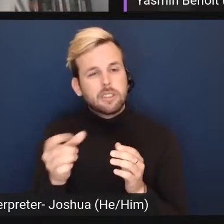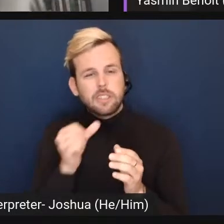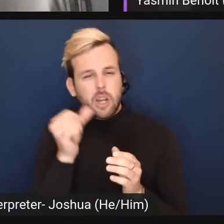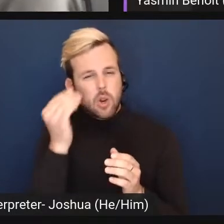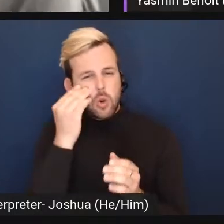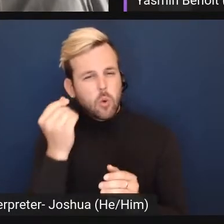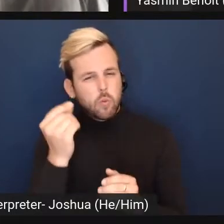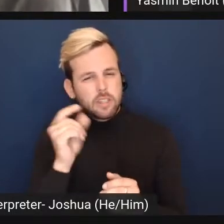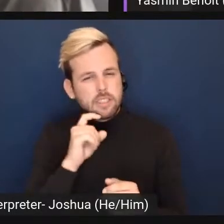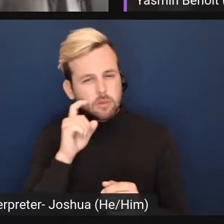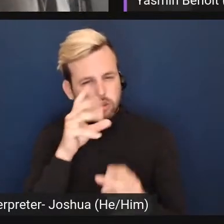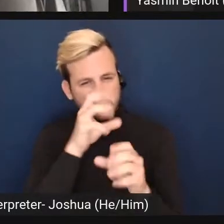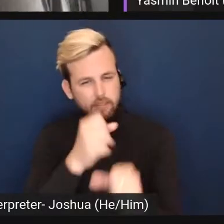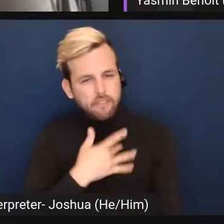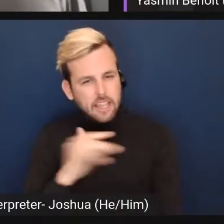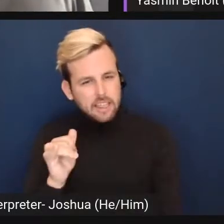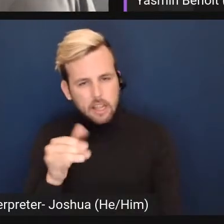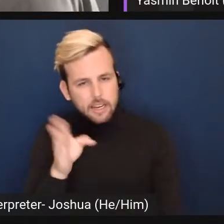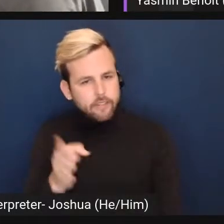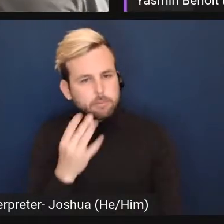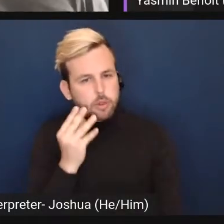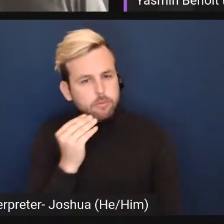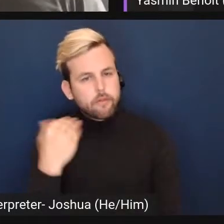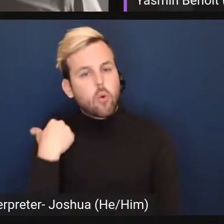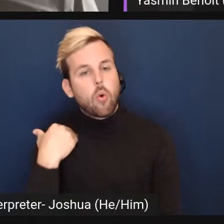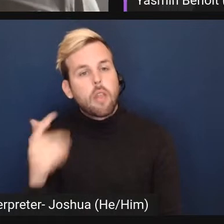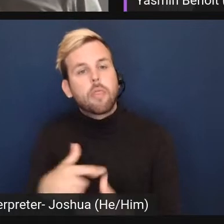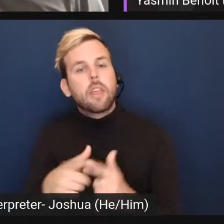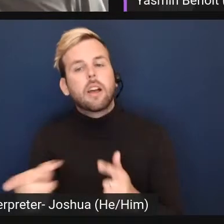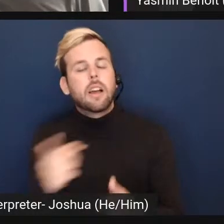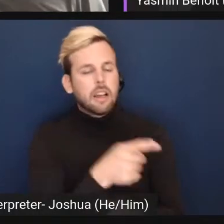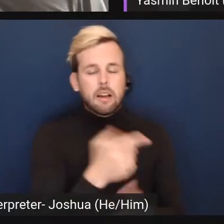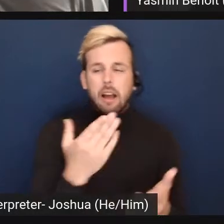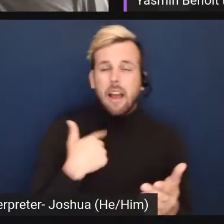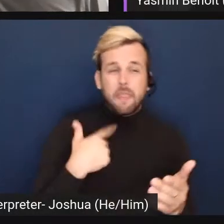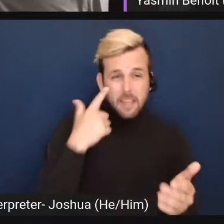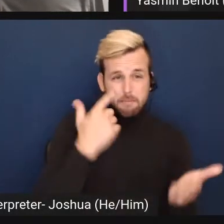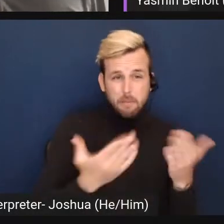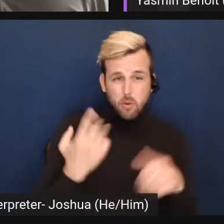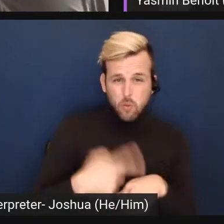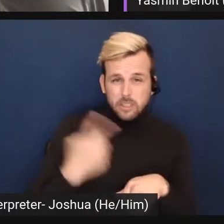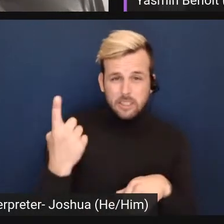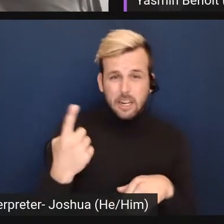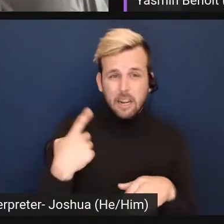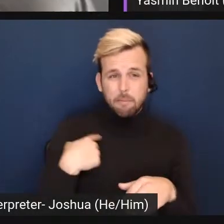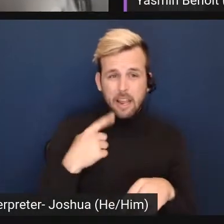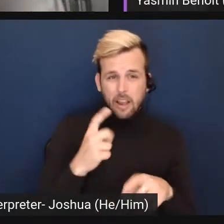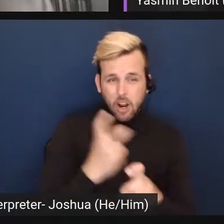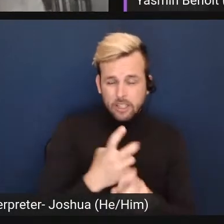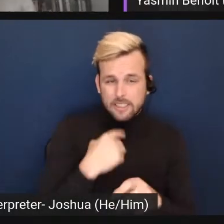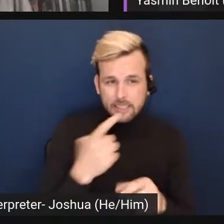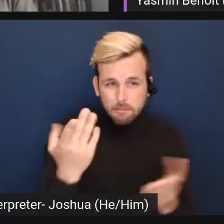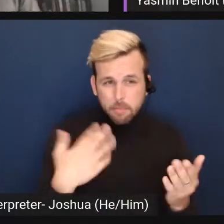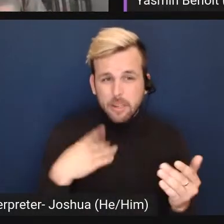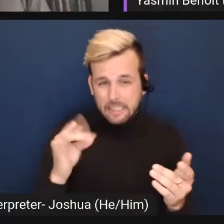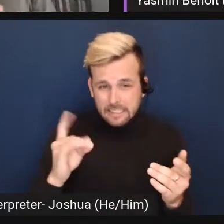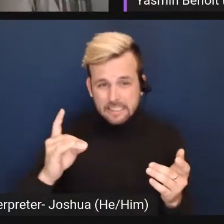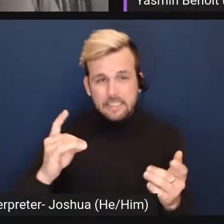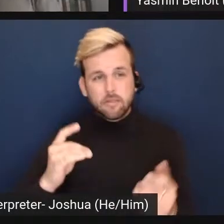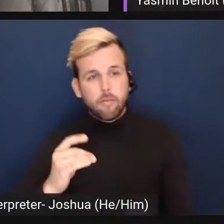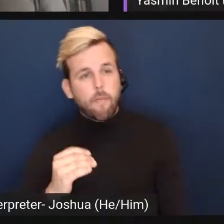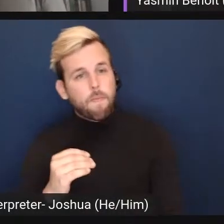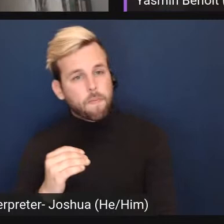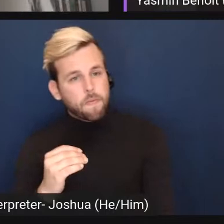what sexual attraction feels like because then I felt it and talking to another person. like, I think I may be felt at one time, but I don't know. was hard to tell. Like, um,